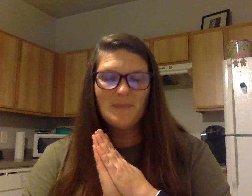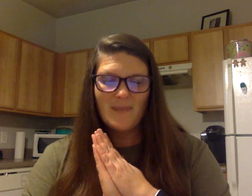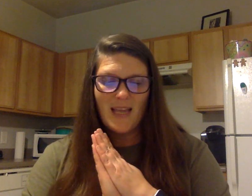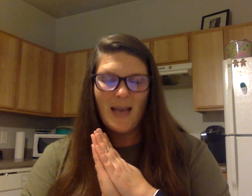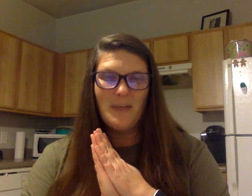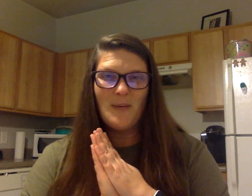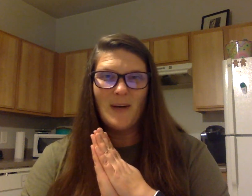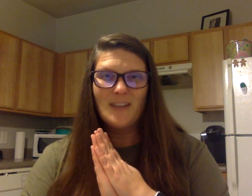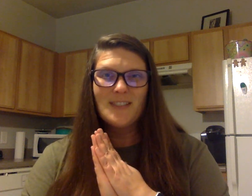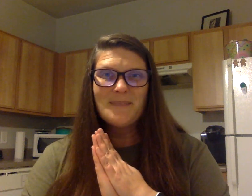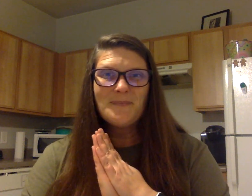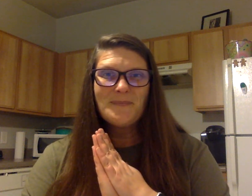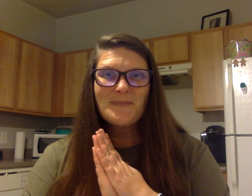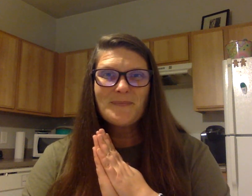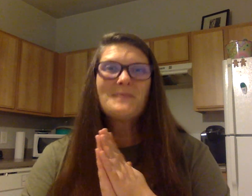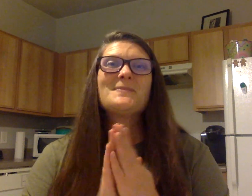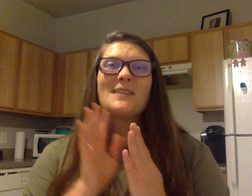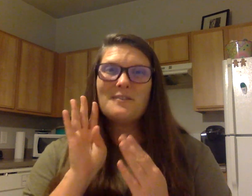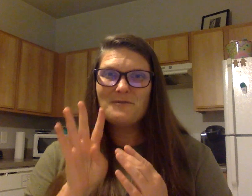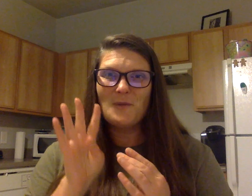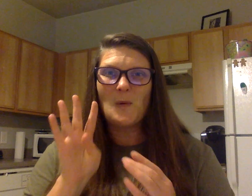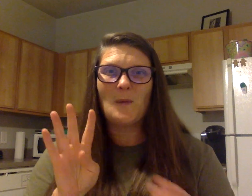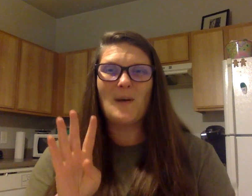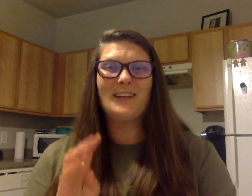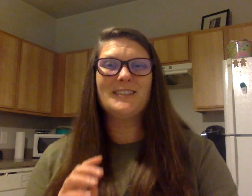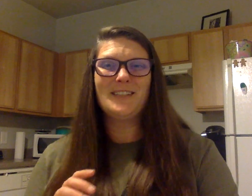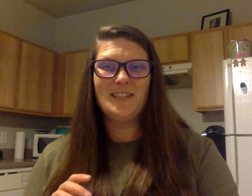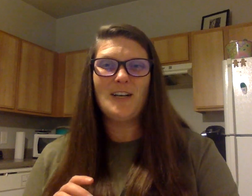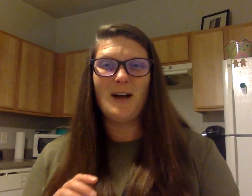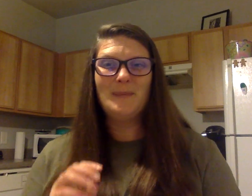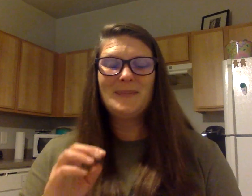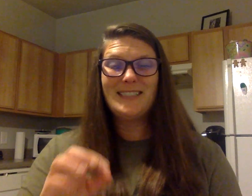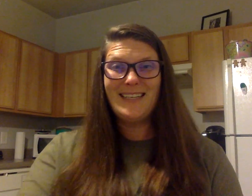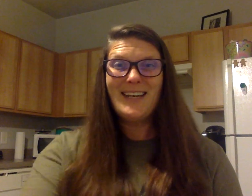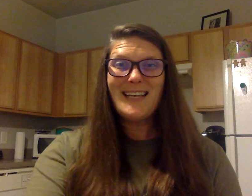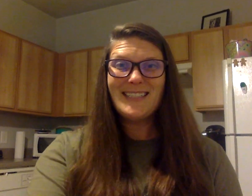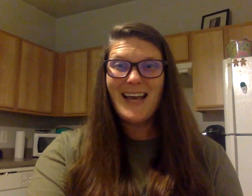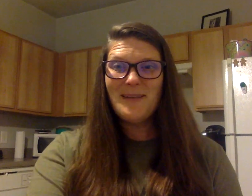How many words? Four words. Good job. See you next time.